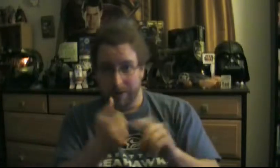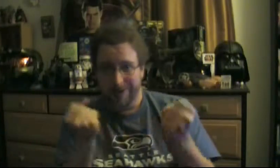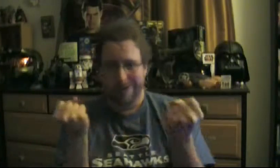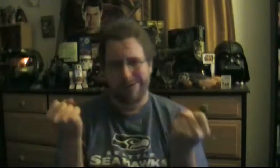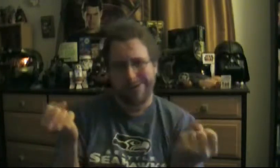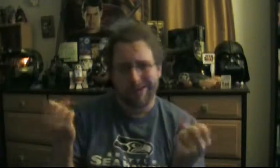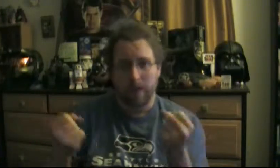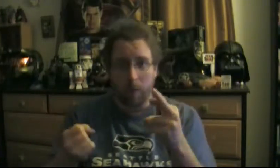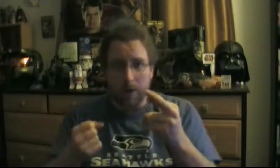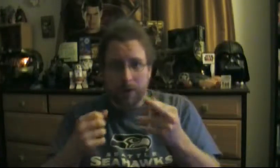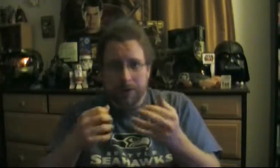Oh, my